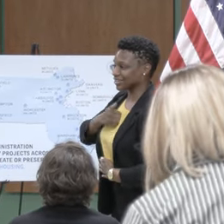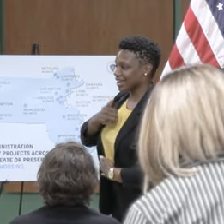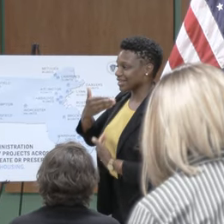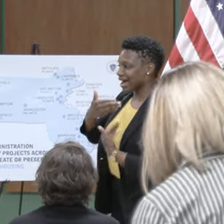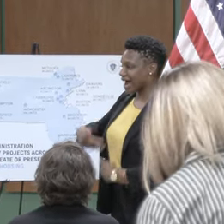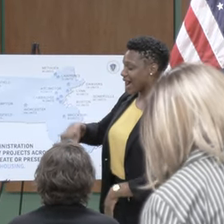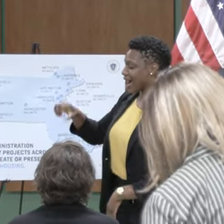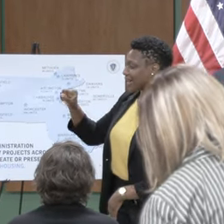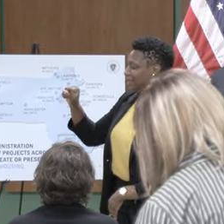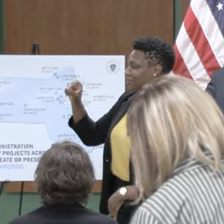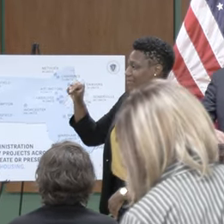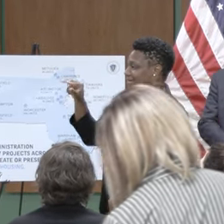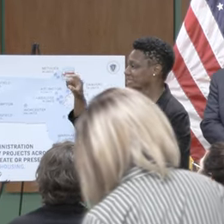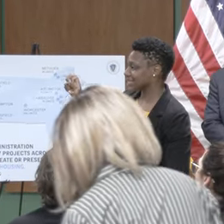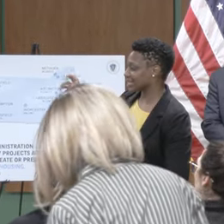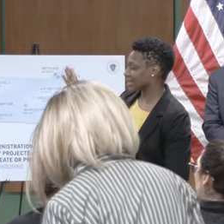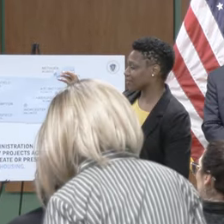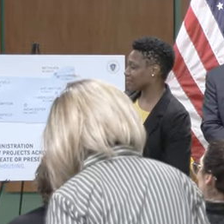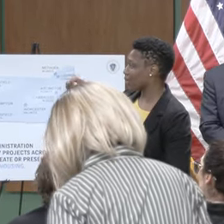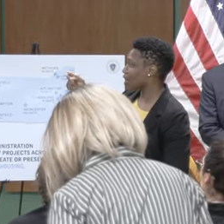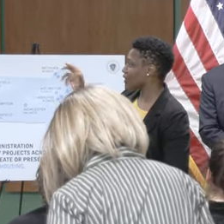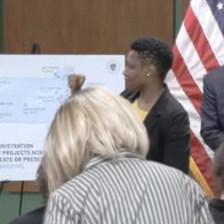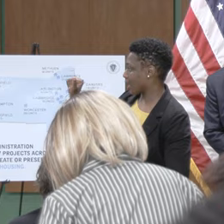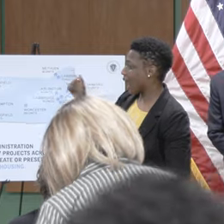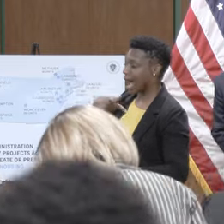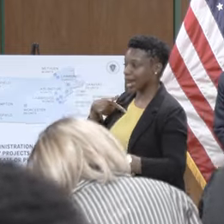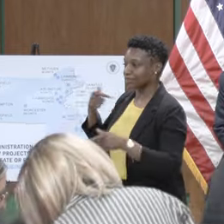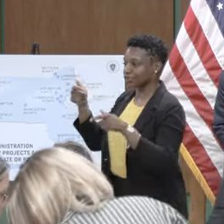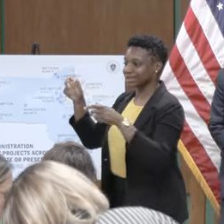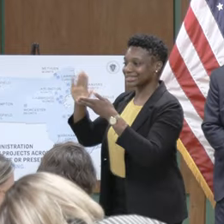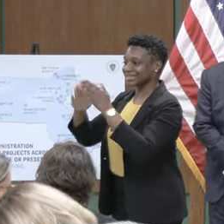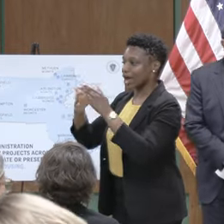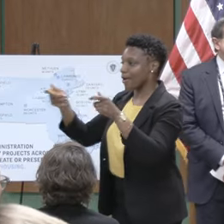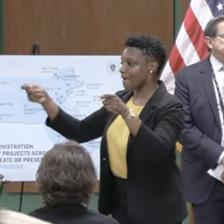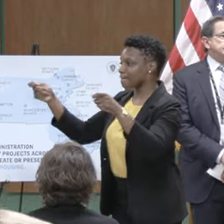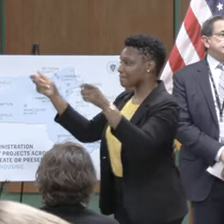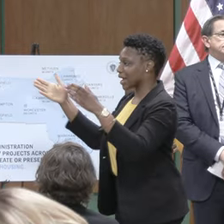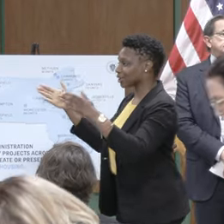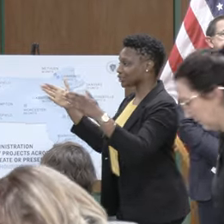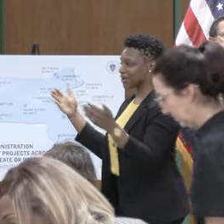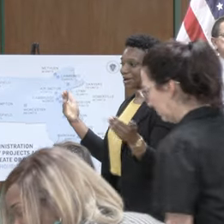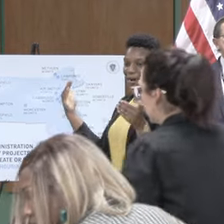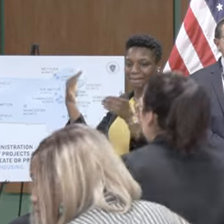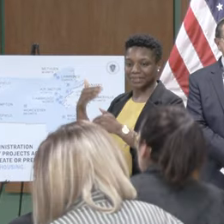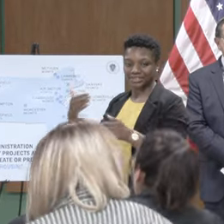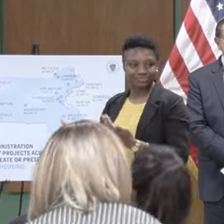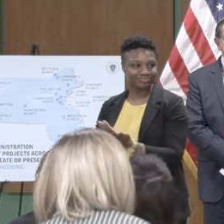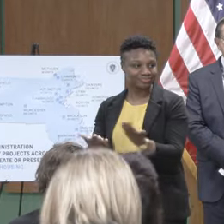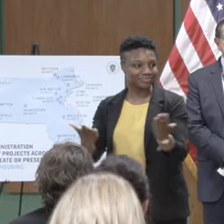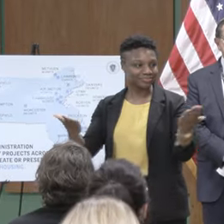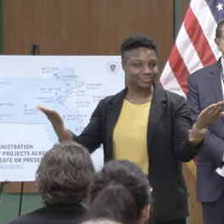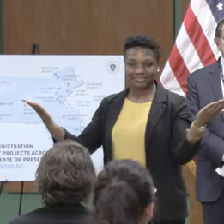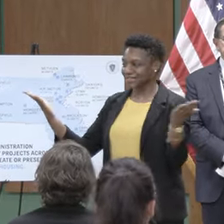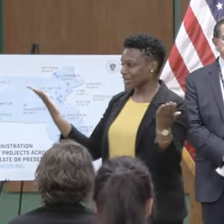Bartha welcome to Balmy Danvers I'm the town manager here it's our pleasure to have you all here today